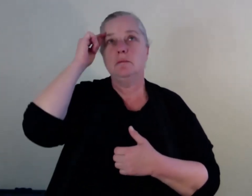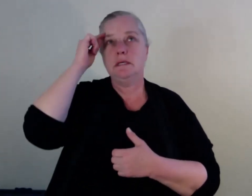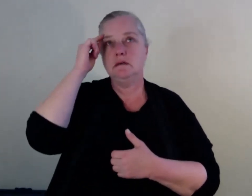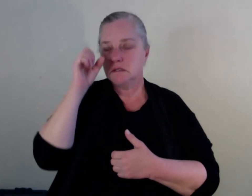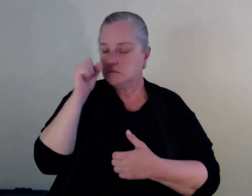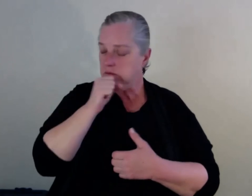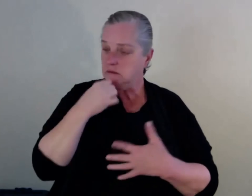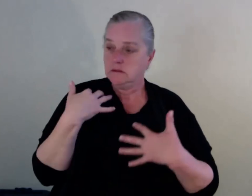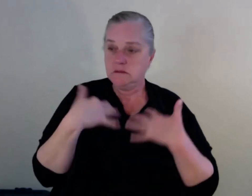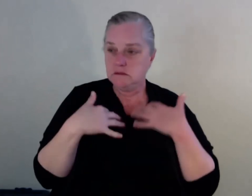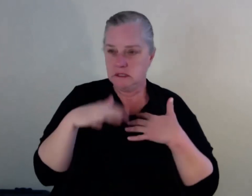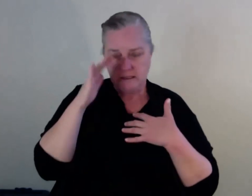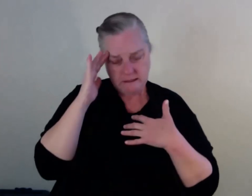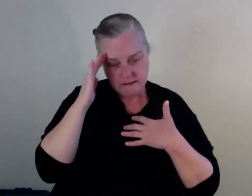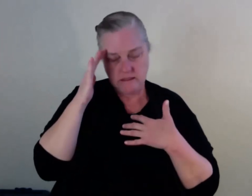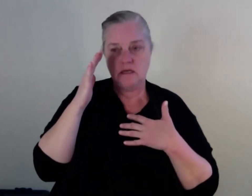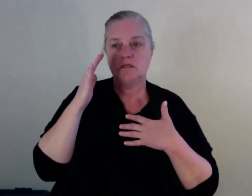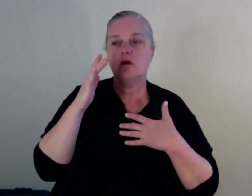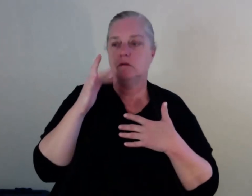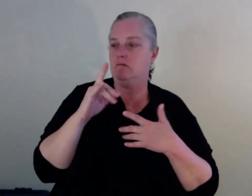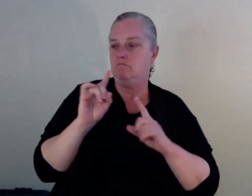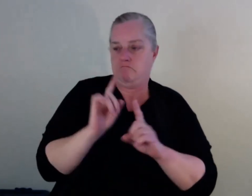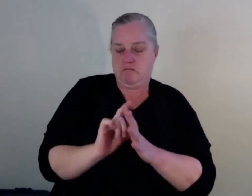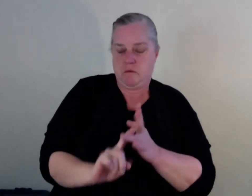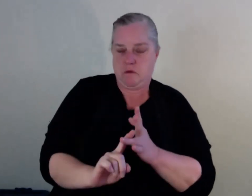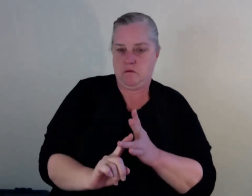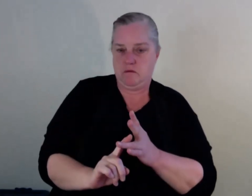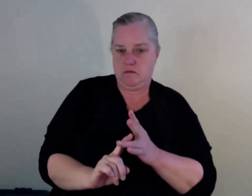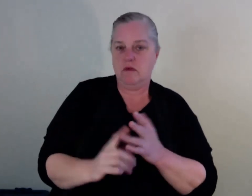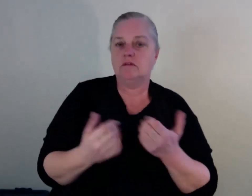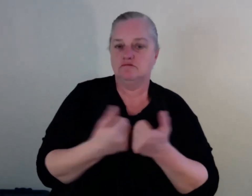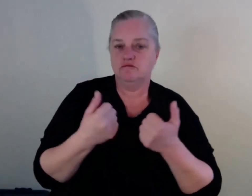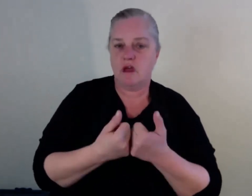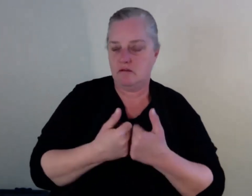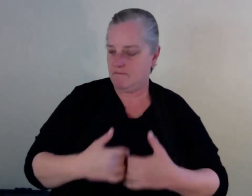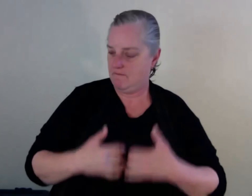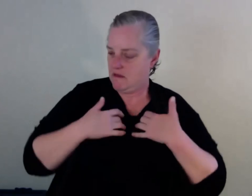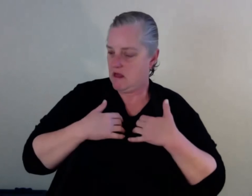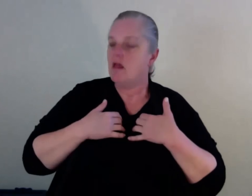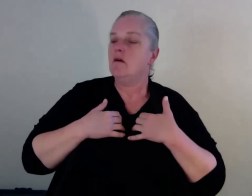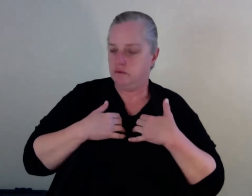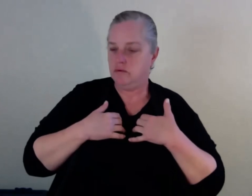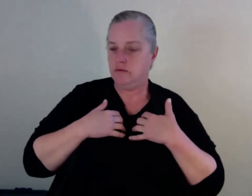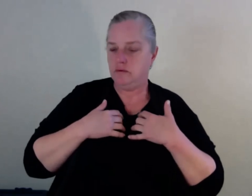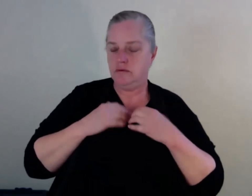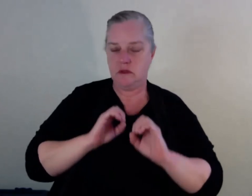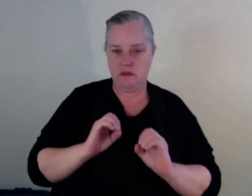that. I think, you know, in the Middle Eastern community, it's not so welcome to be queer or to be